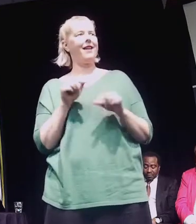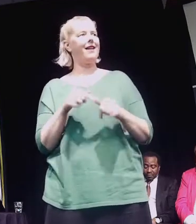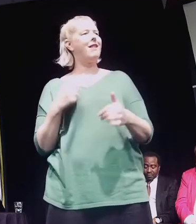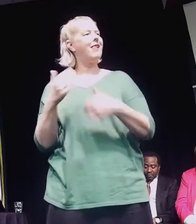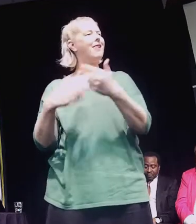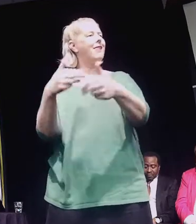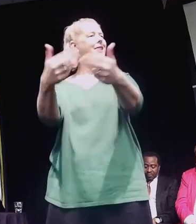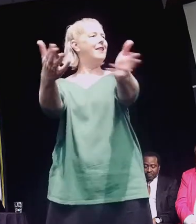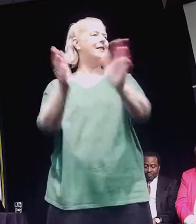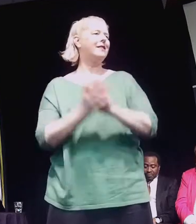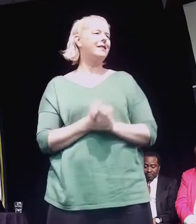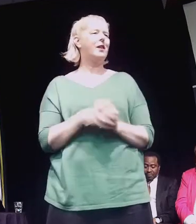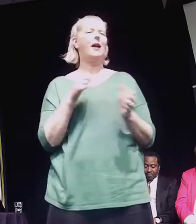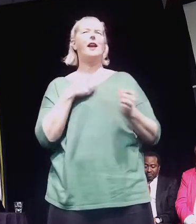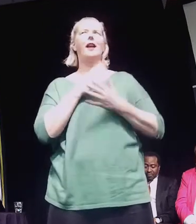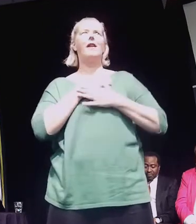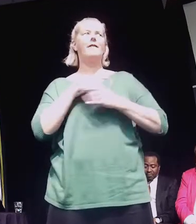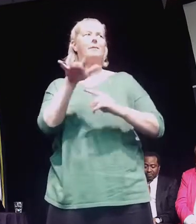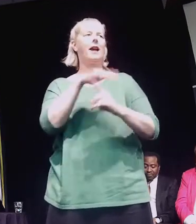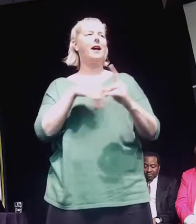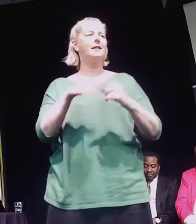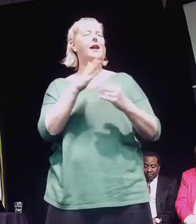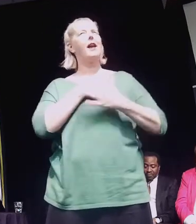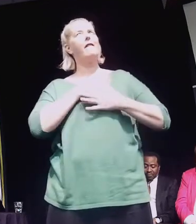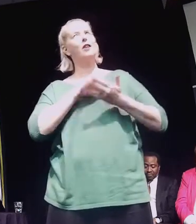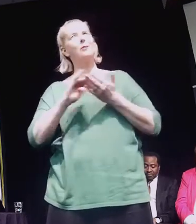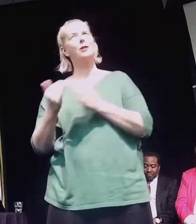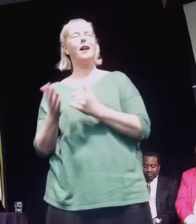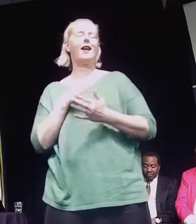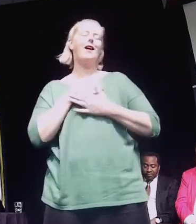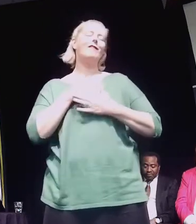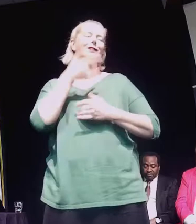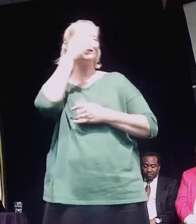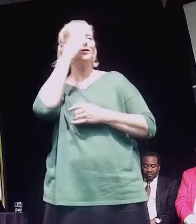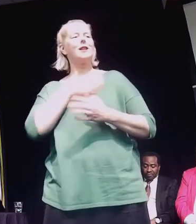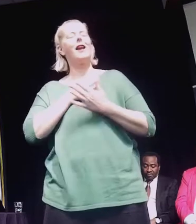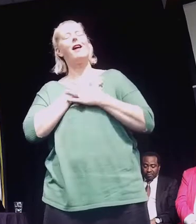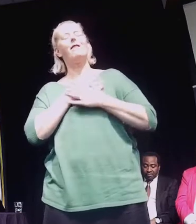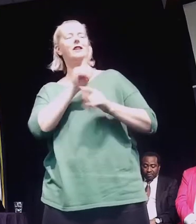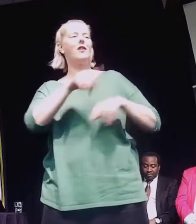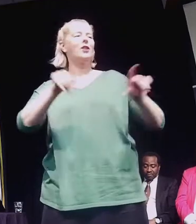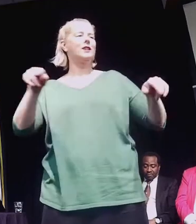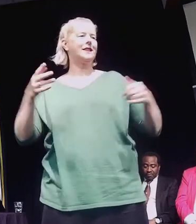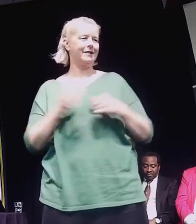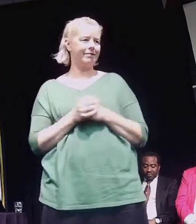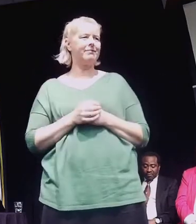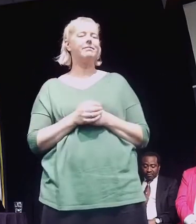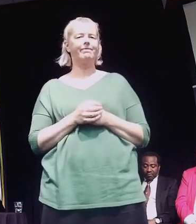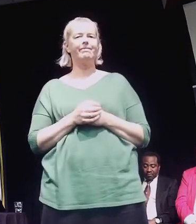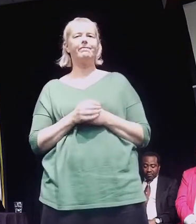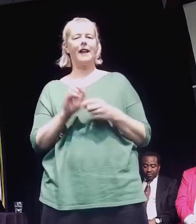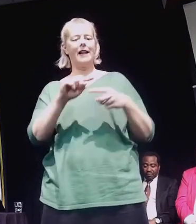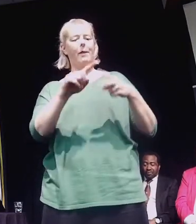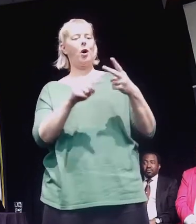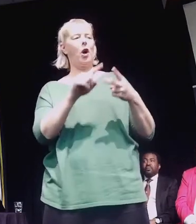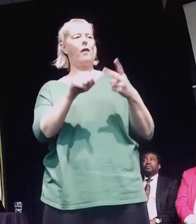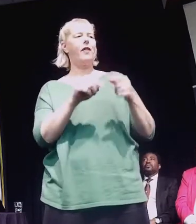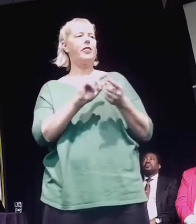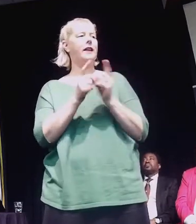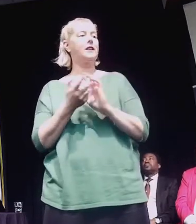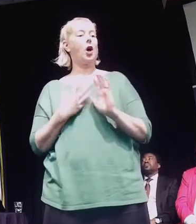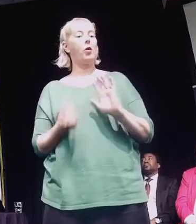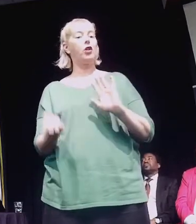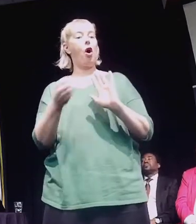then. So I love the place, love the community, love the schools, love the diversity. There's a couple of things that I want to put on the agenda tonight.